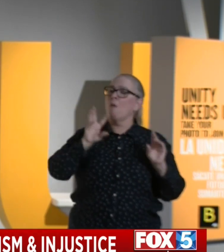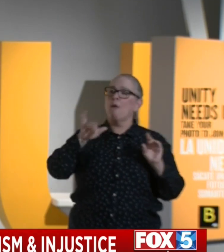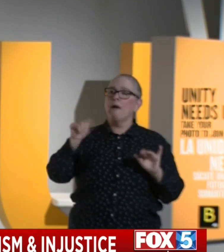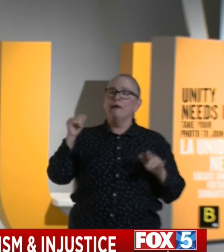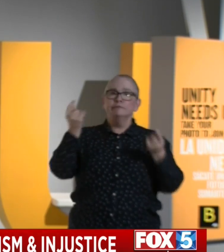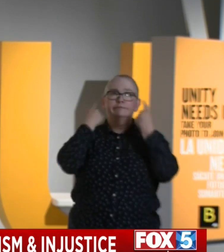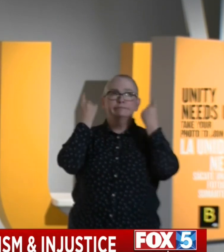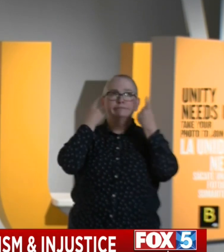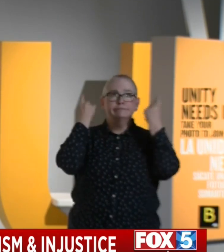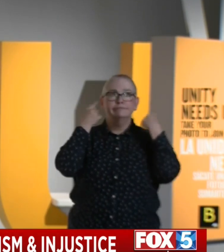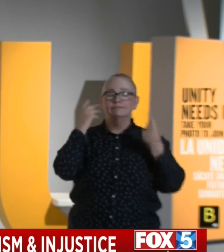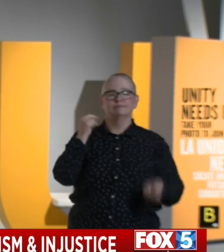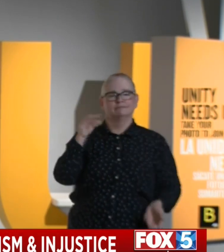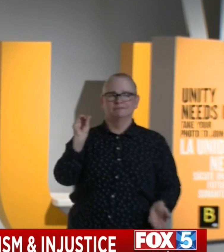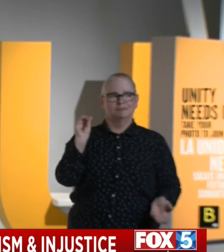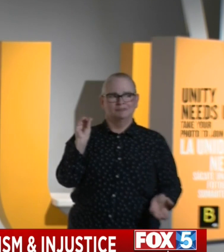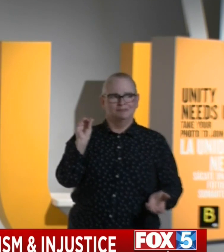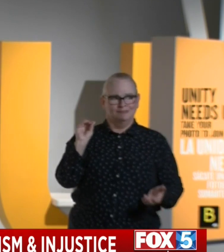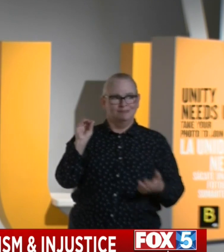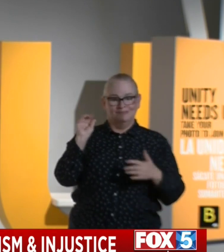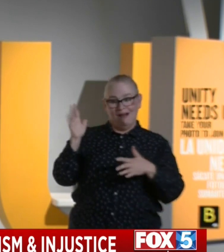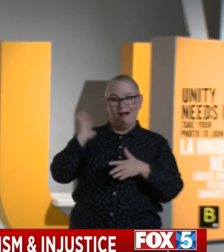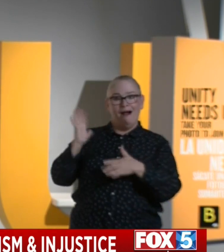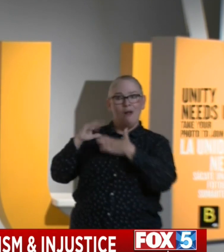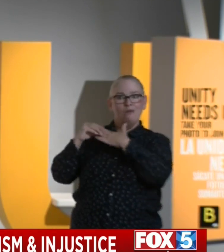conditions that led to this moment.